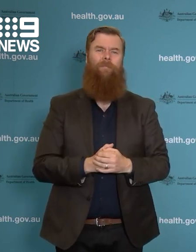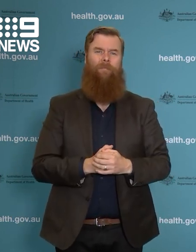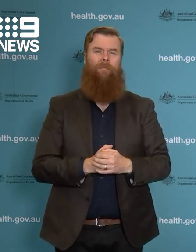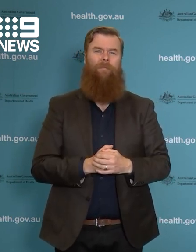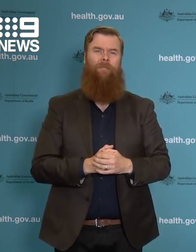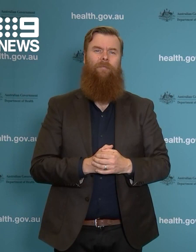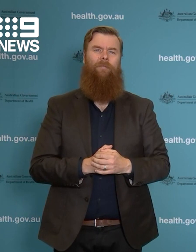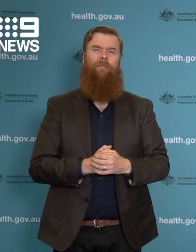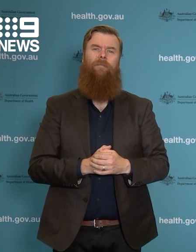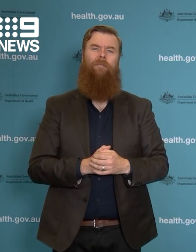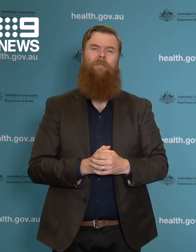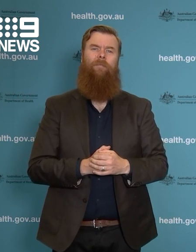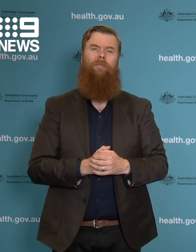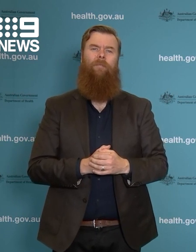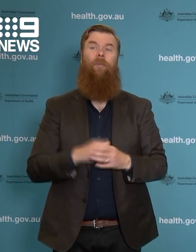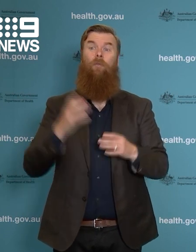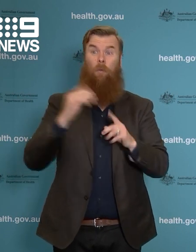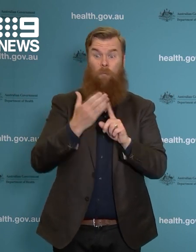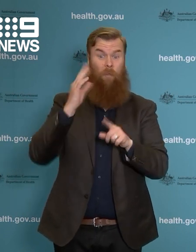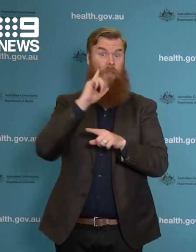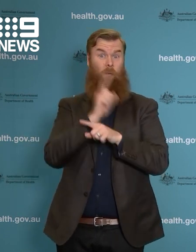change from six months to five months.